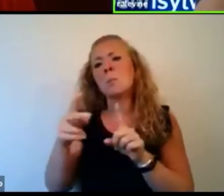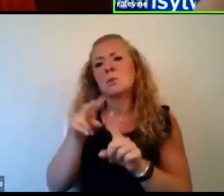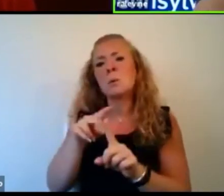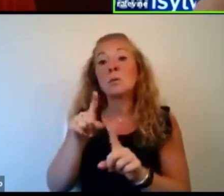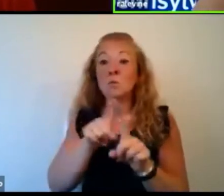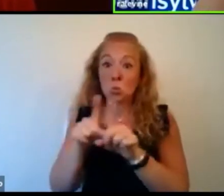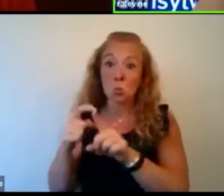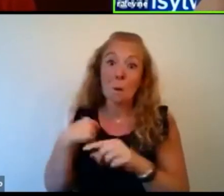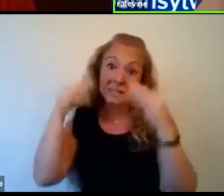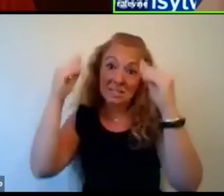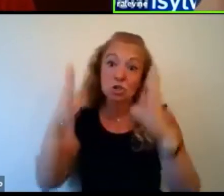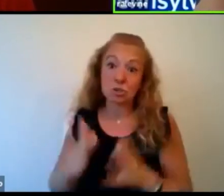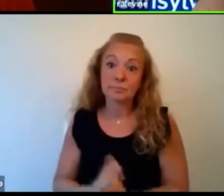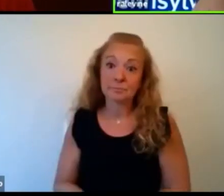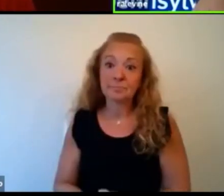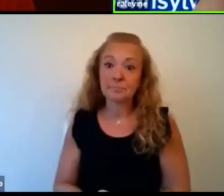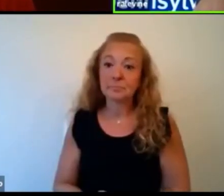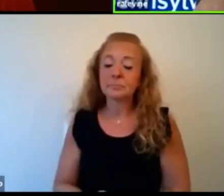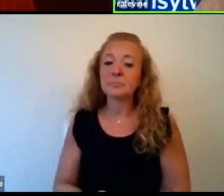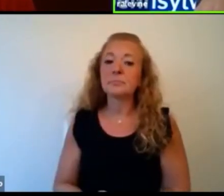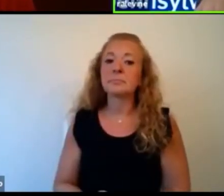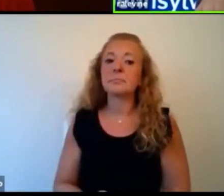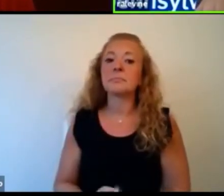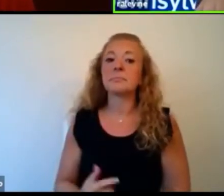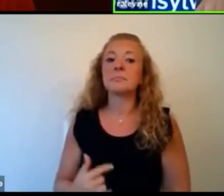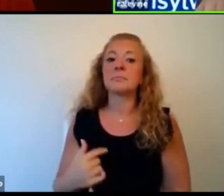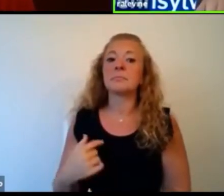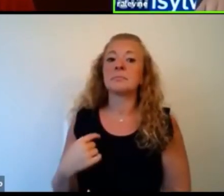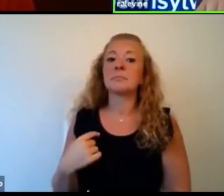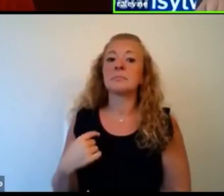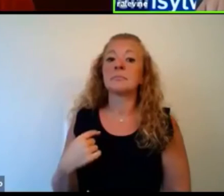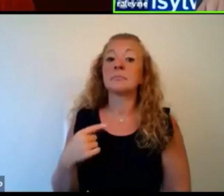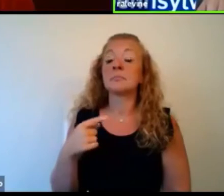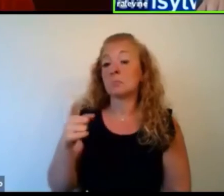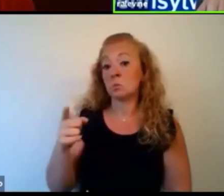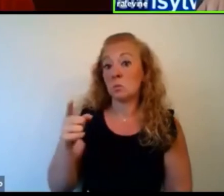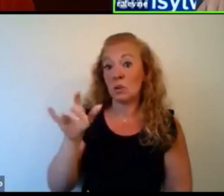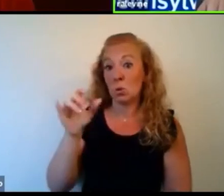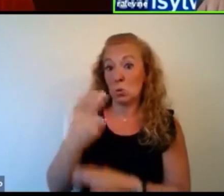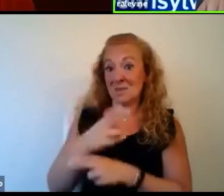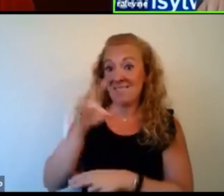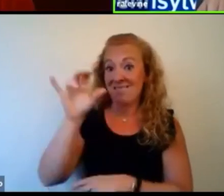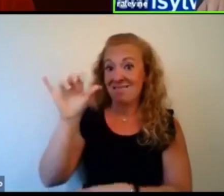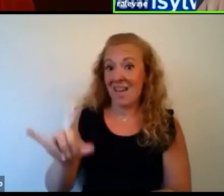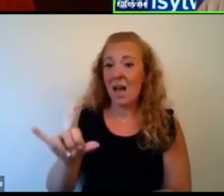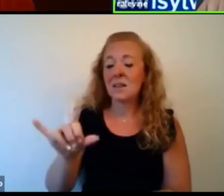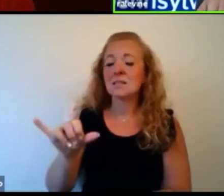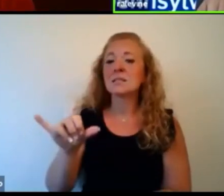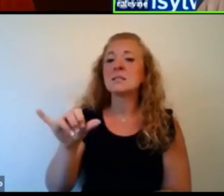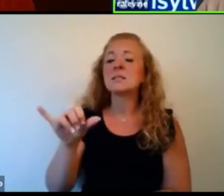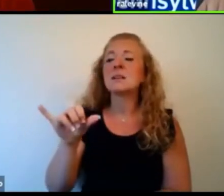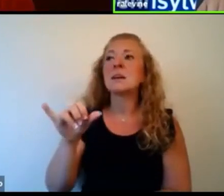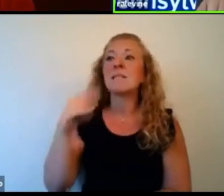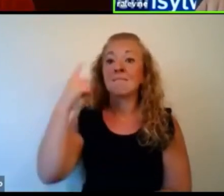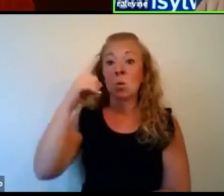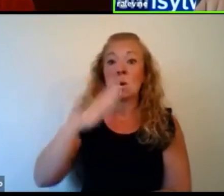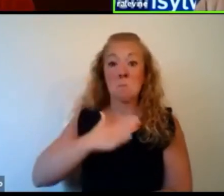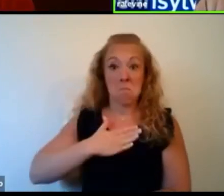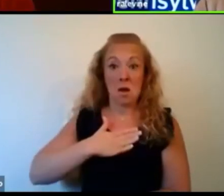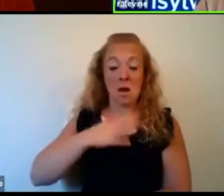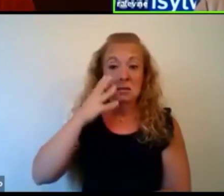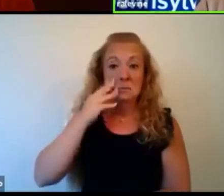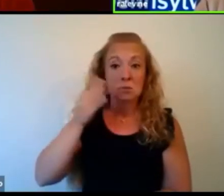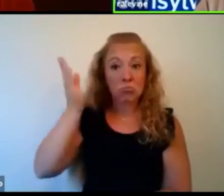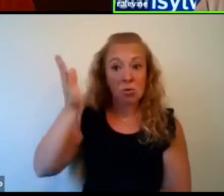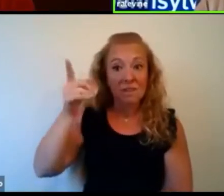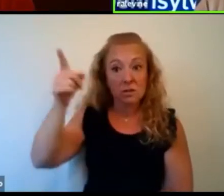teacher? Um, so, I mean, I have, so you can think of that in terms of my being a professor at Mount